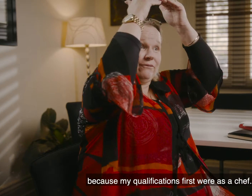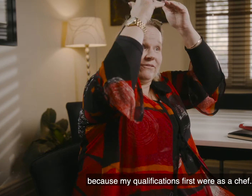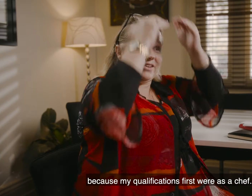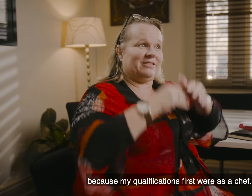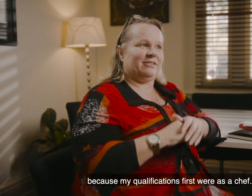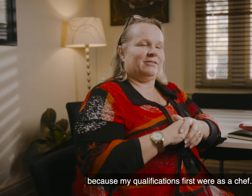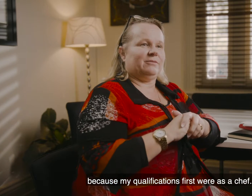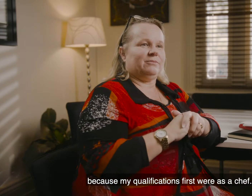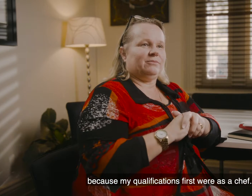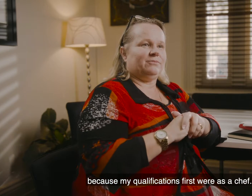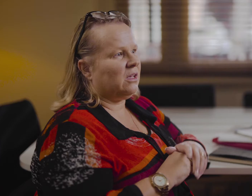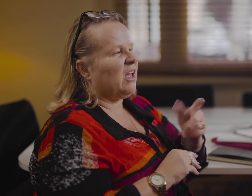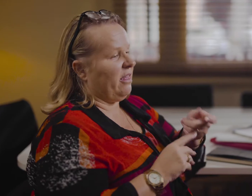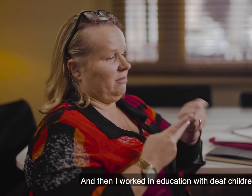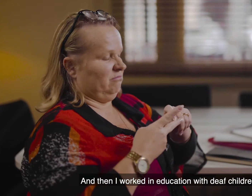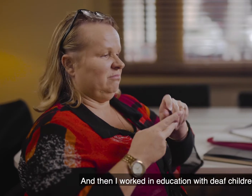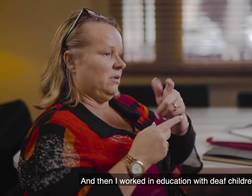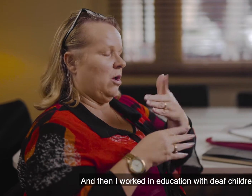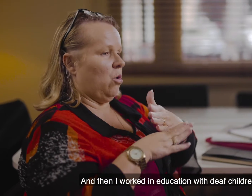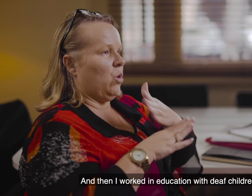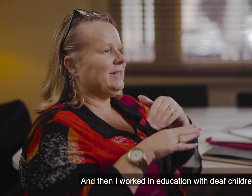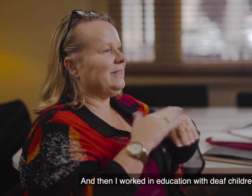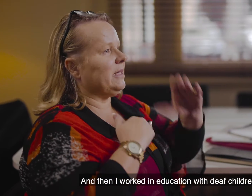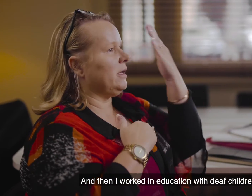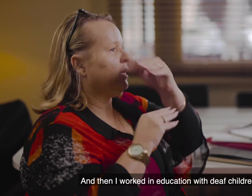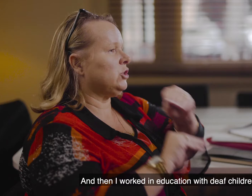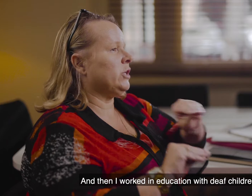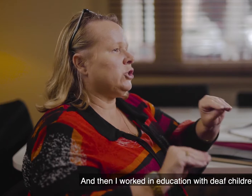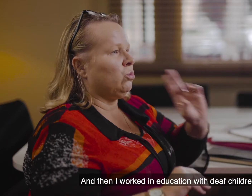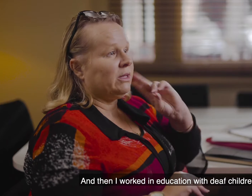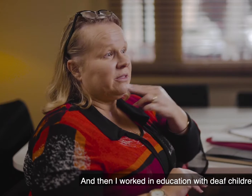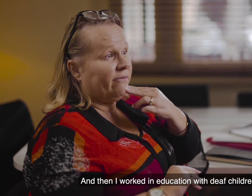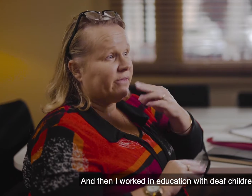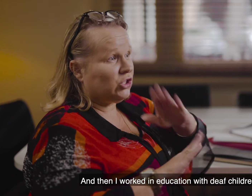were as a chef. And then, I worked in education with deaf children.